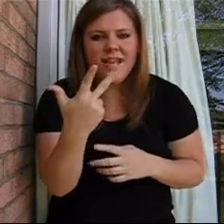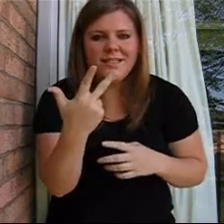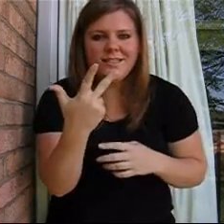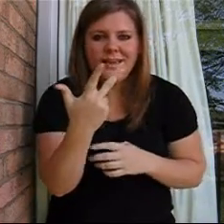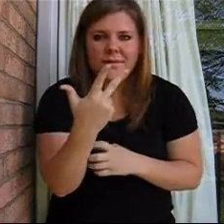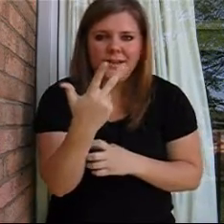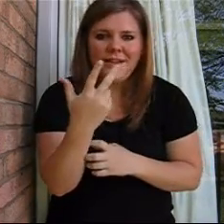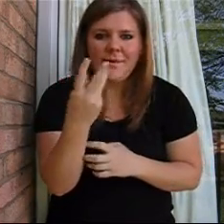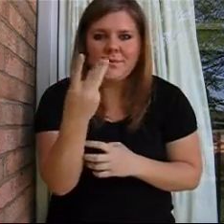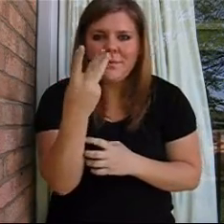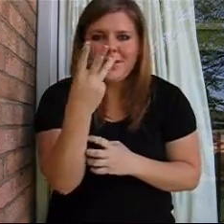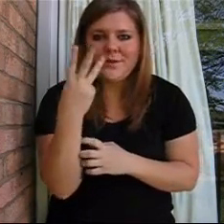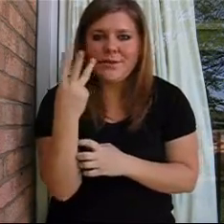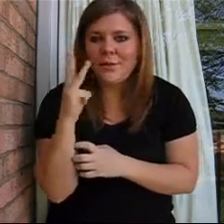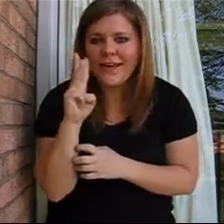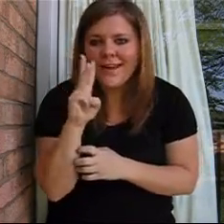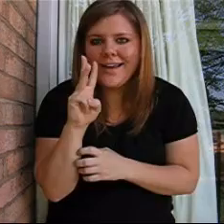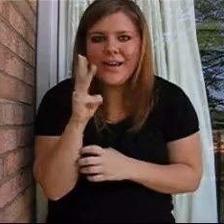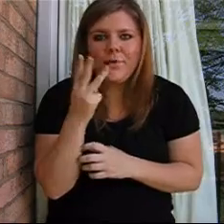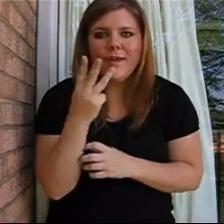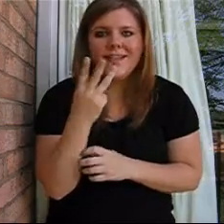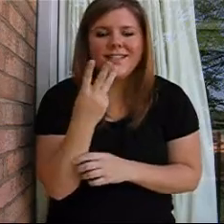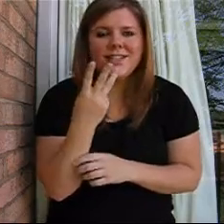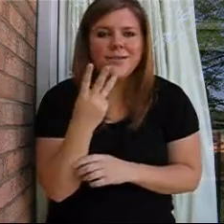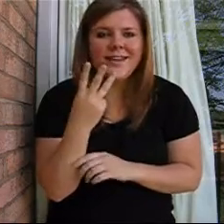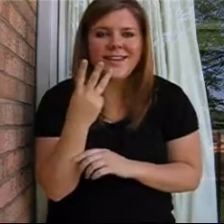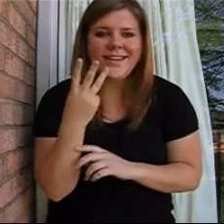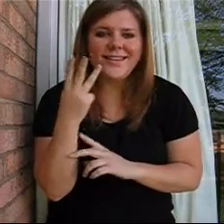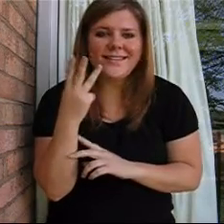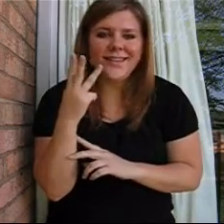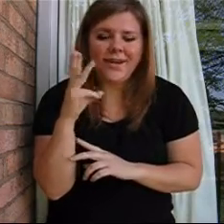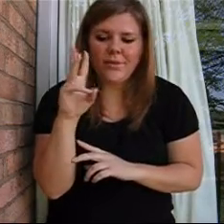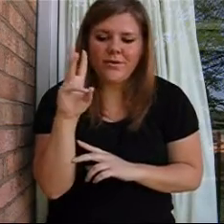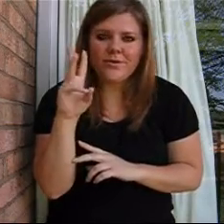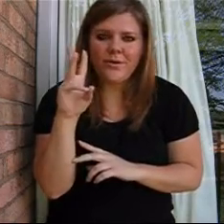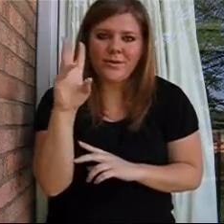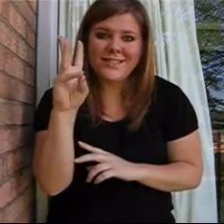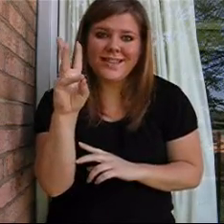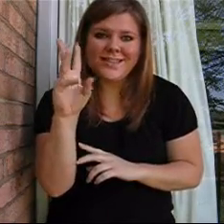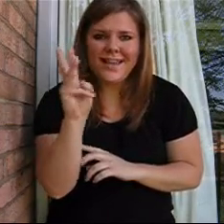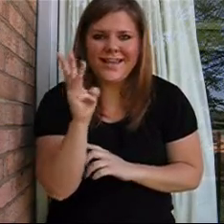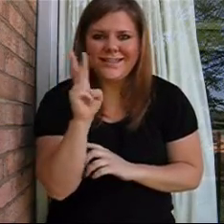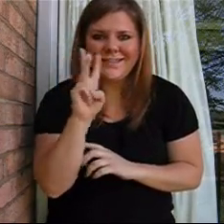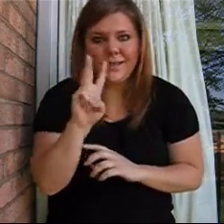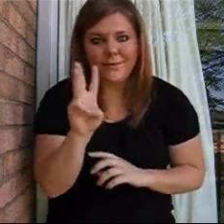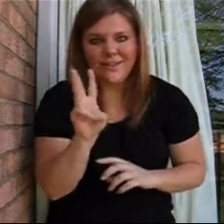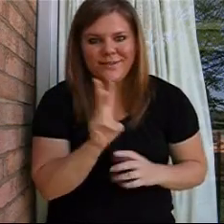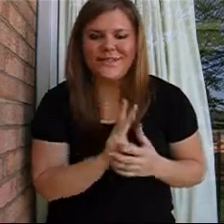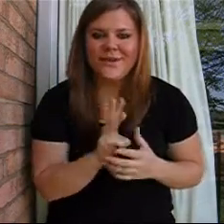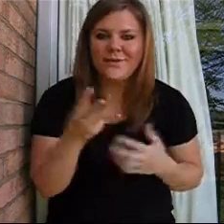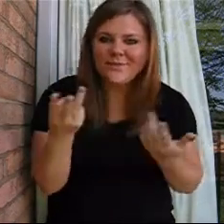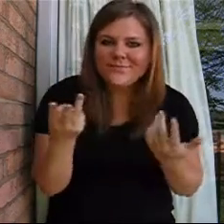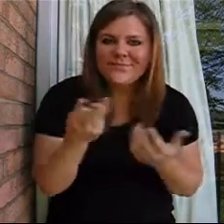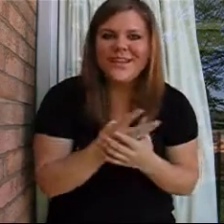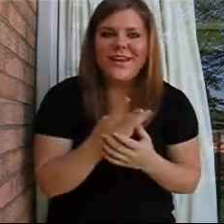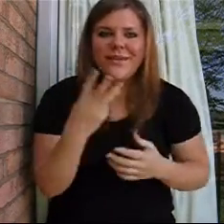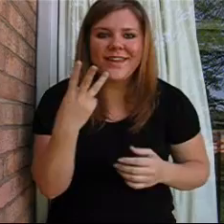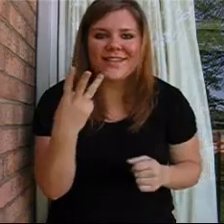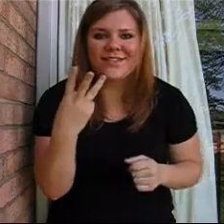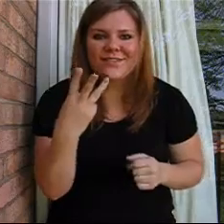And a lot of people want to do 3, but this 3 is also 6 and W, so we can't do